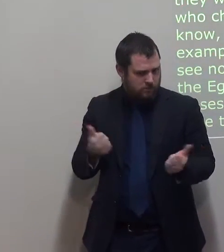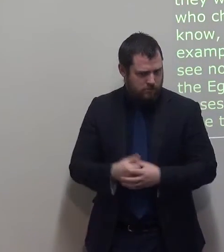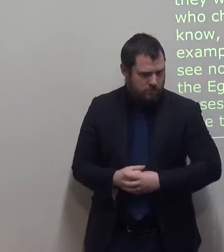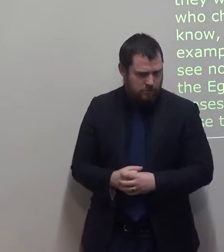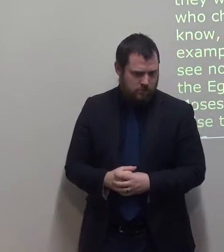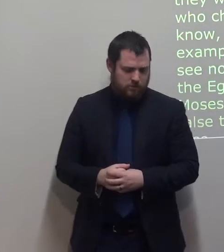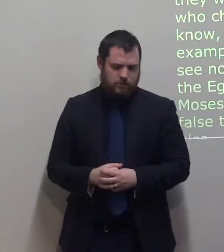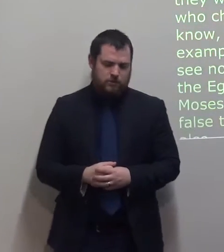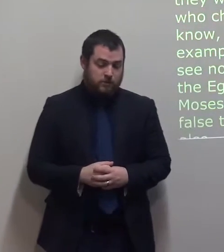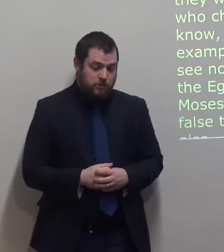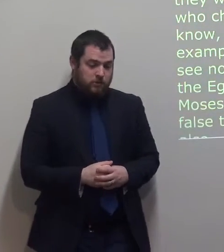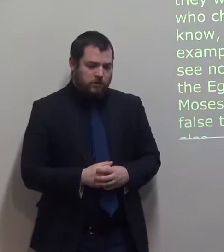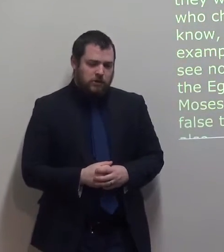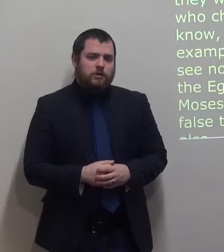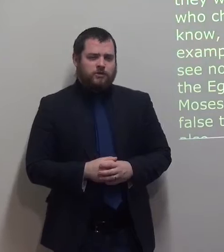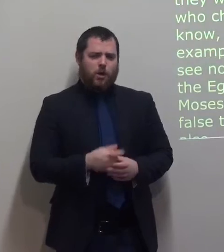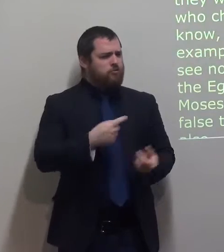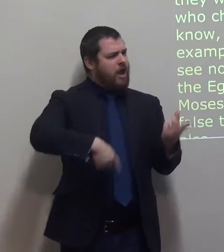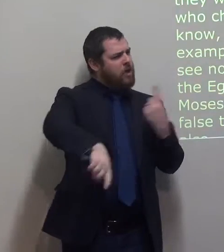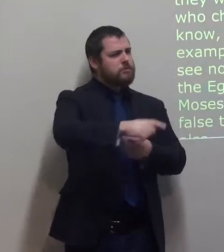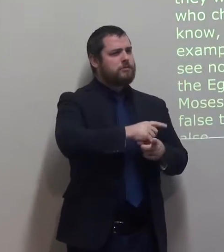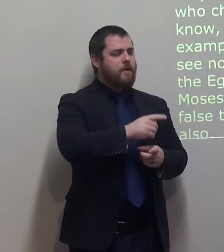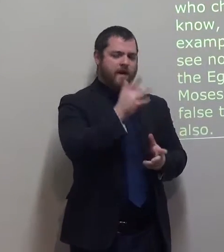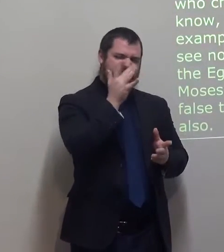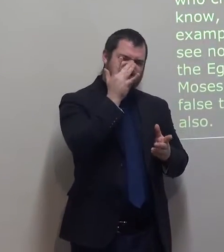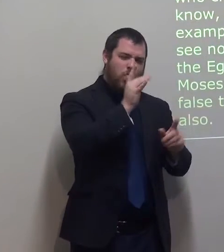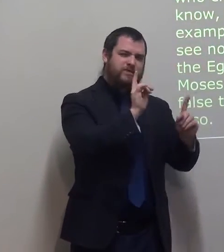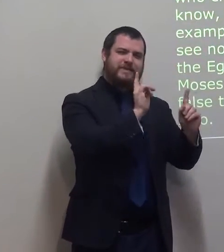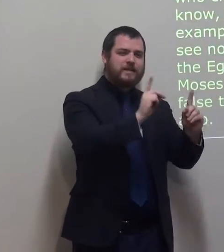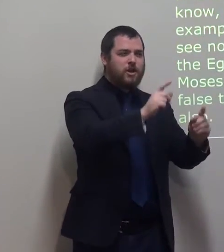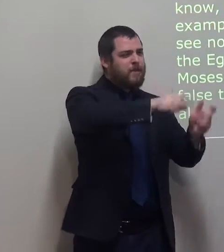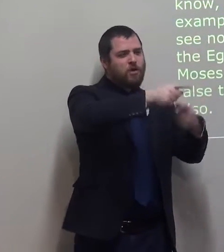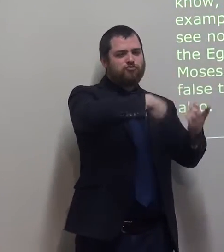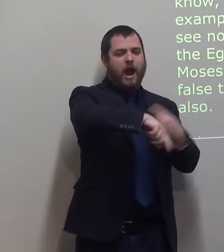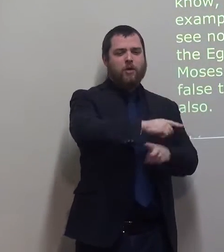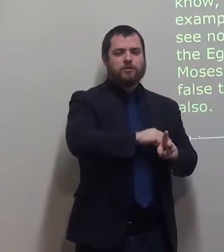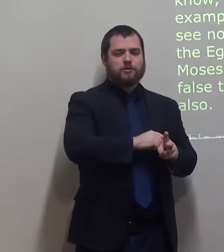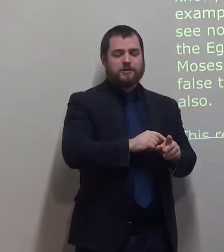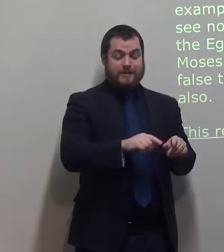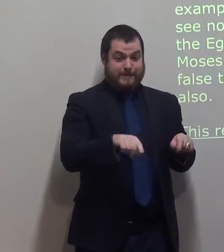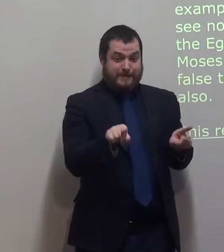the false teachers we see now have the same attitude as the Egyptians who challenged and used.